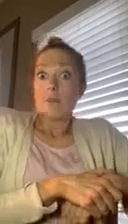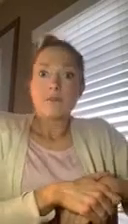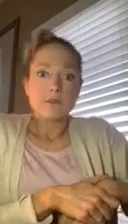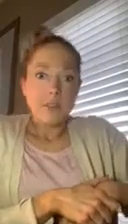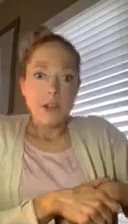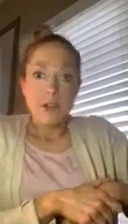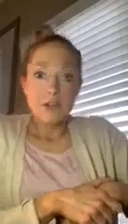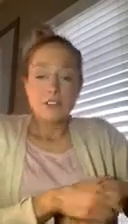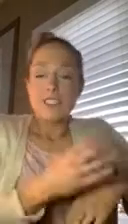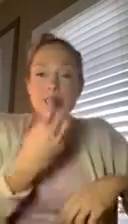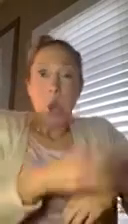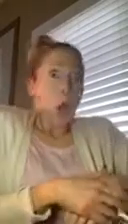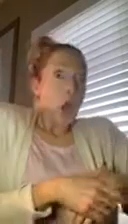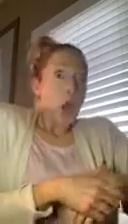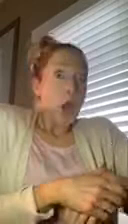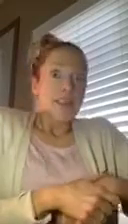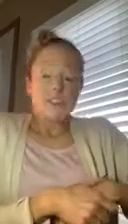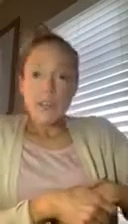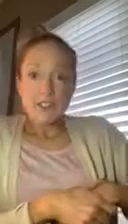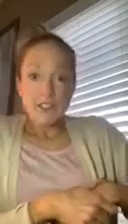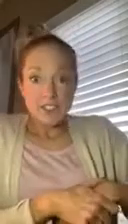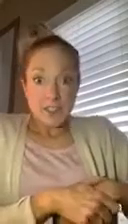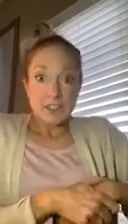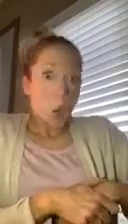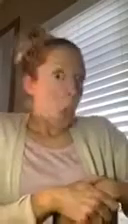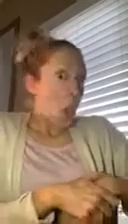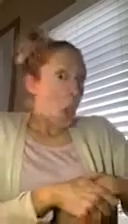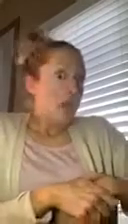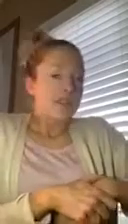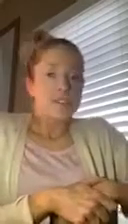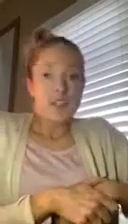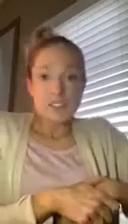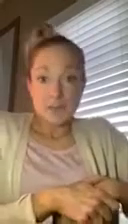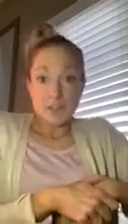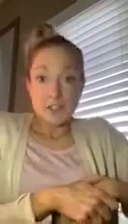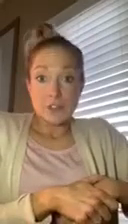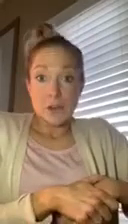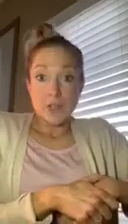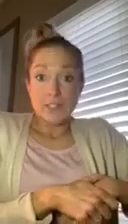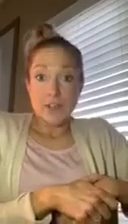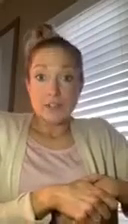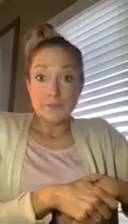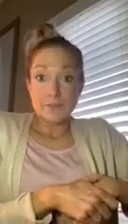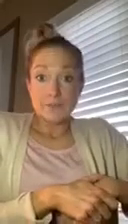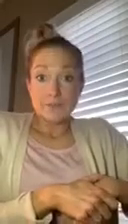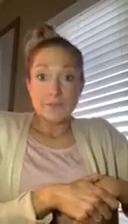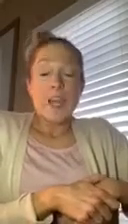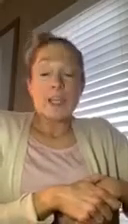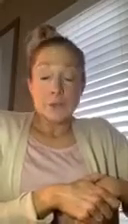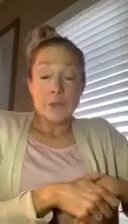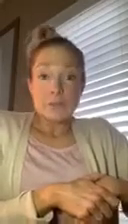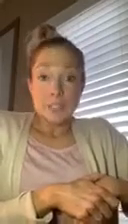I don't know. This, this face, this face, that's the face that he makes all the time when he's lying. I knew he was lying.